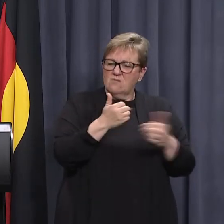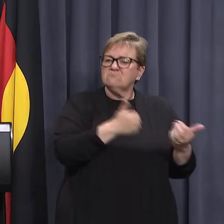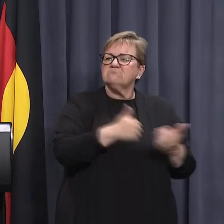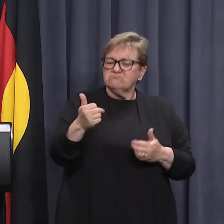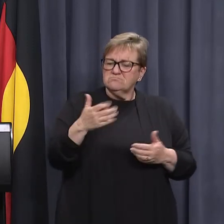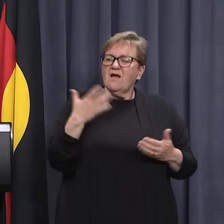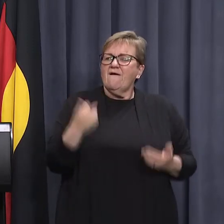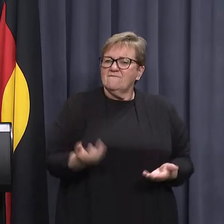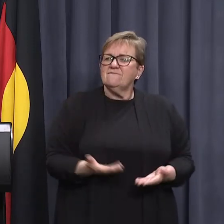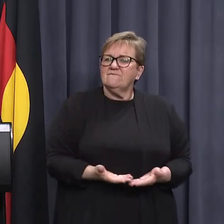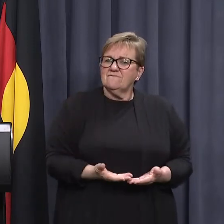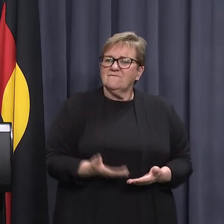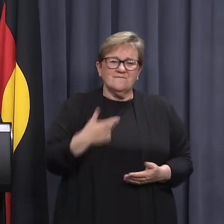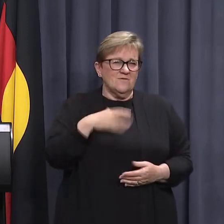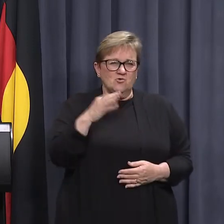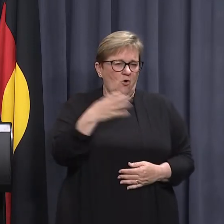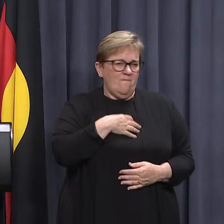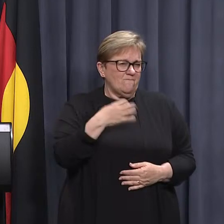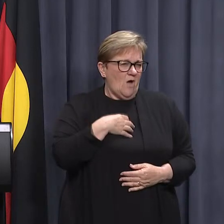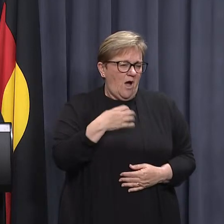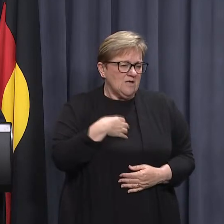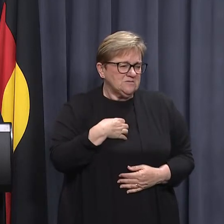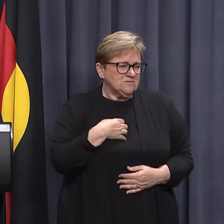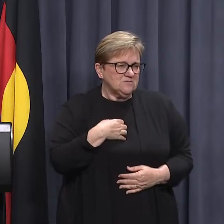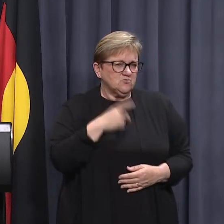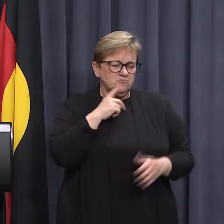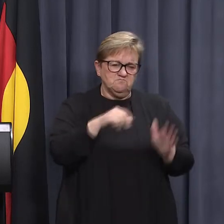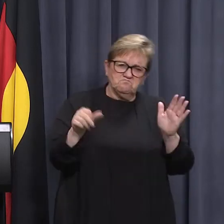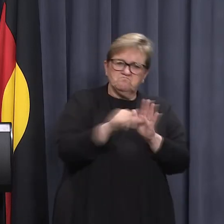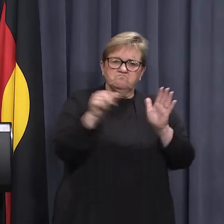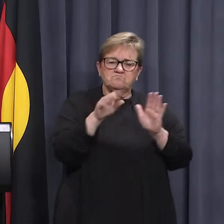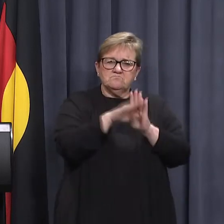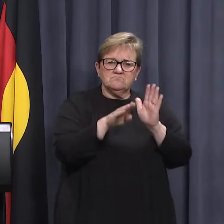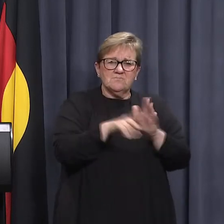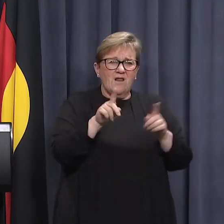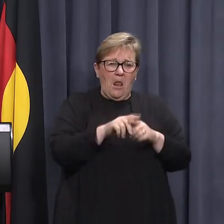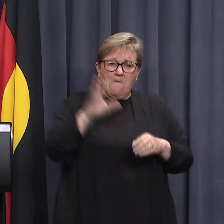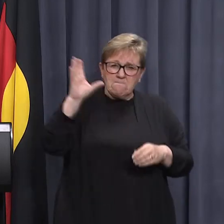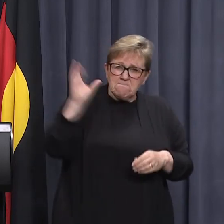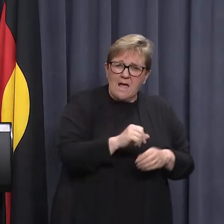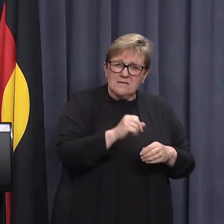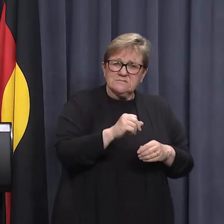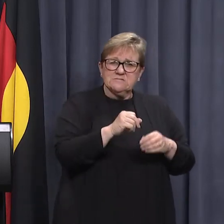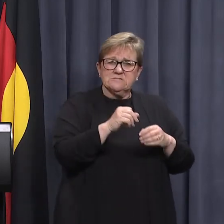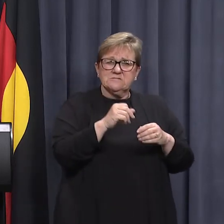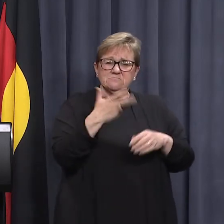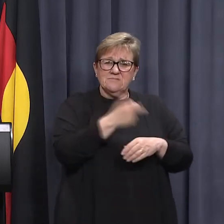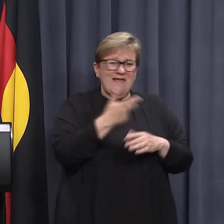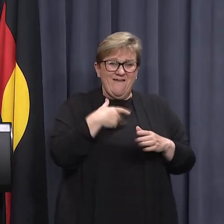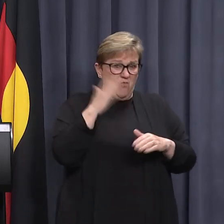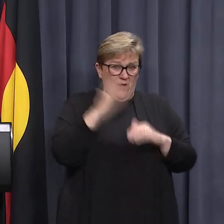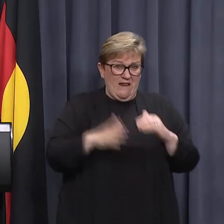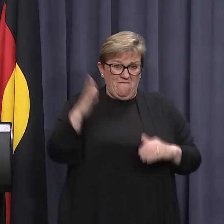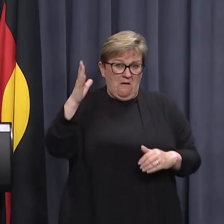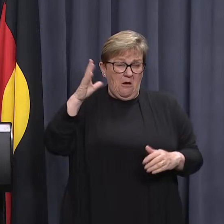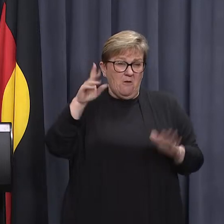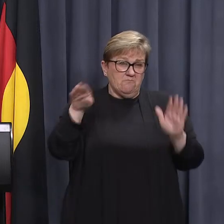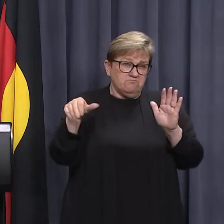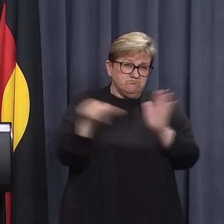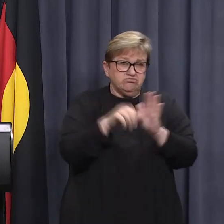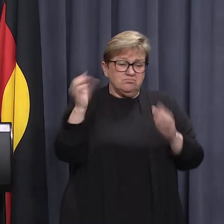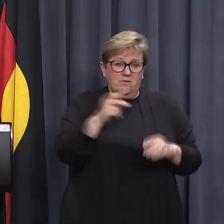worked. And we weren't afraid to put in place tough measures like the mandates. Had we not done the mandates, we wouldn't be at this point.